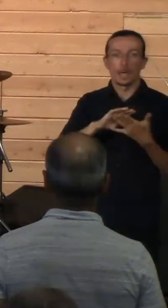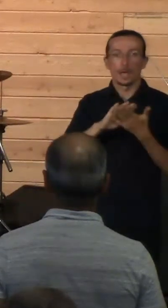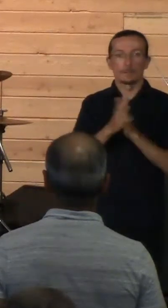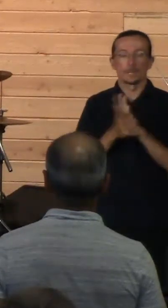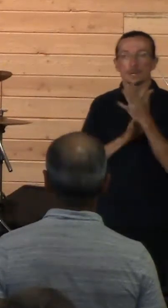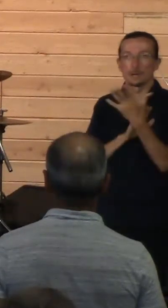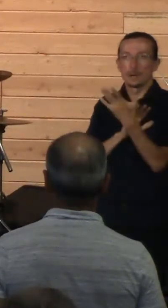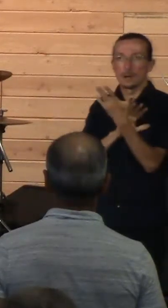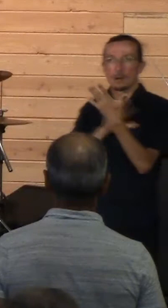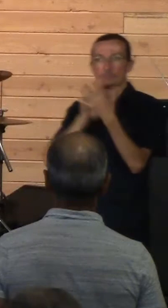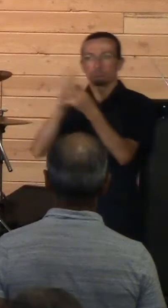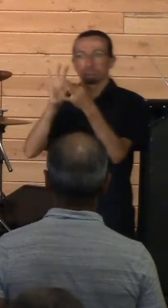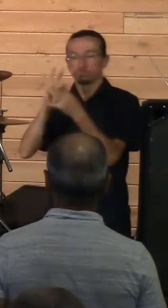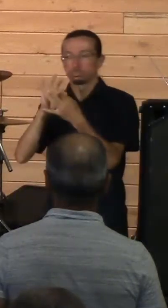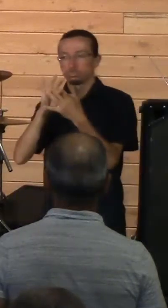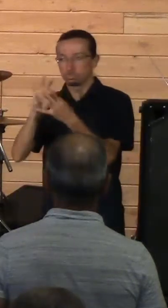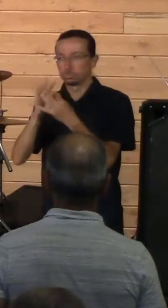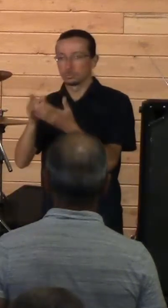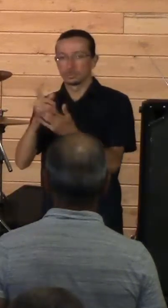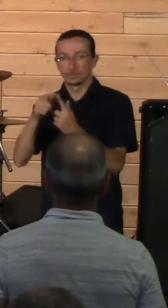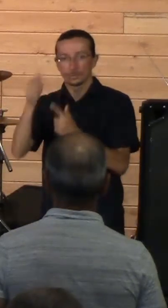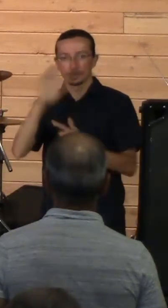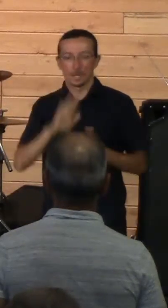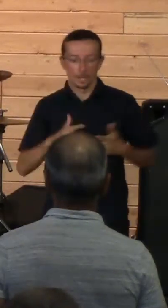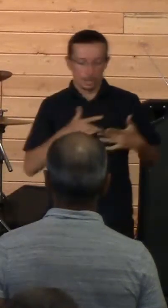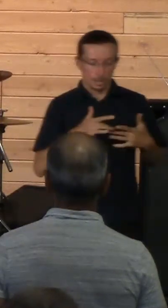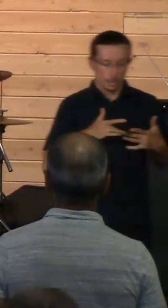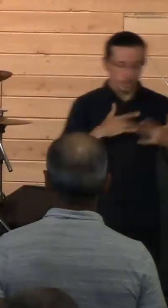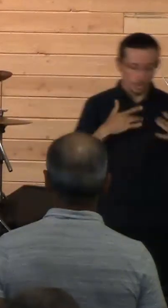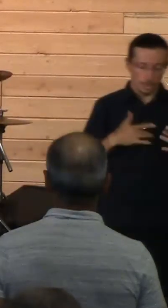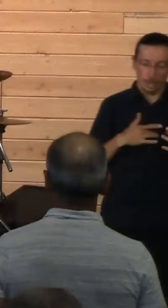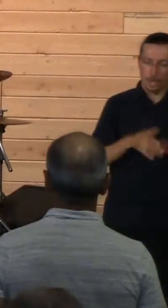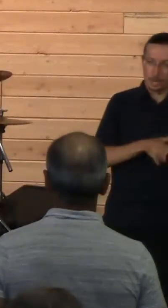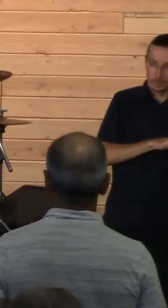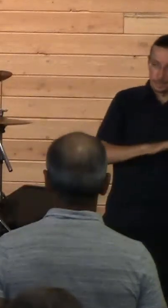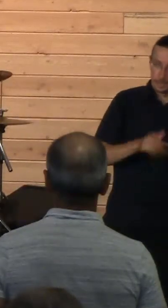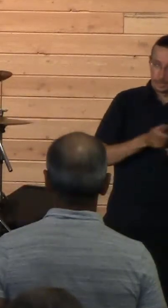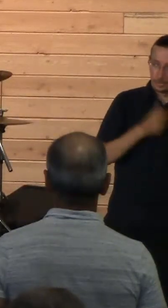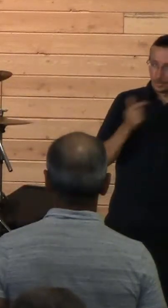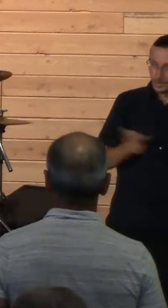purify your hearts from sin. And it says in James chapter 4, verse 9,